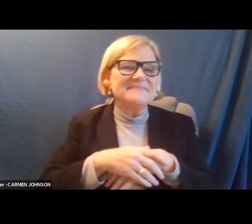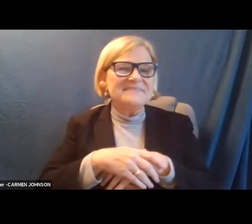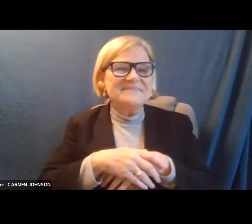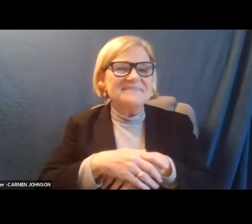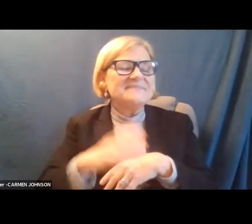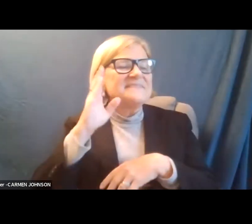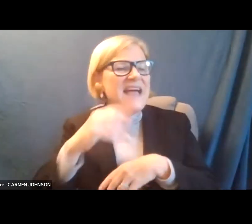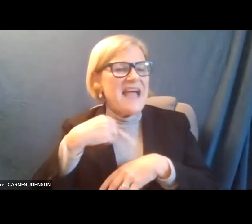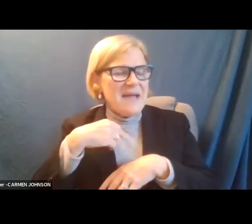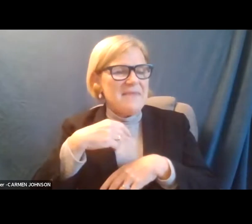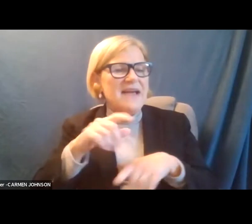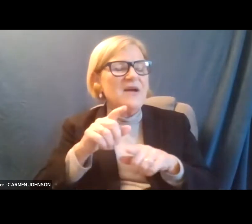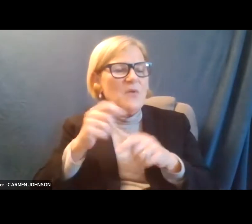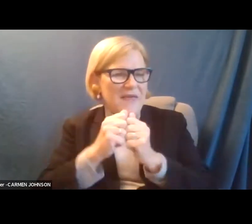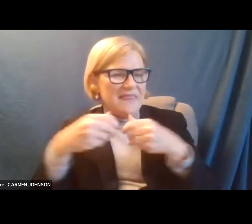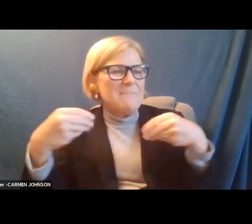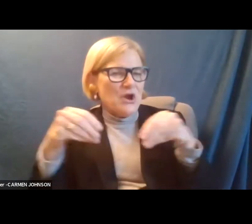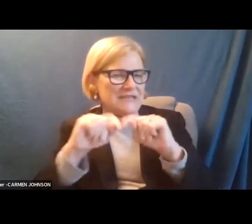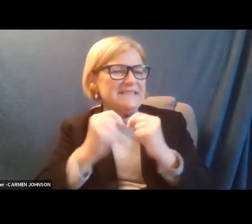Kyle Jordan, also with the marketing team.